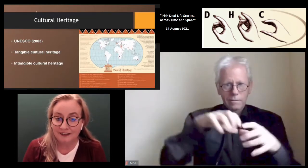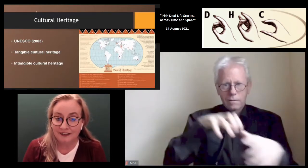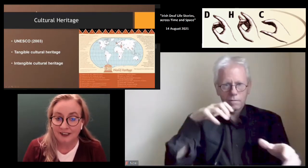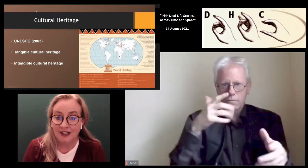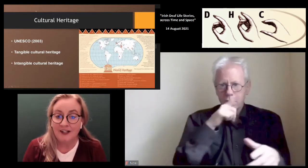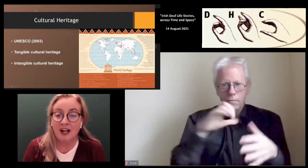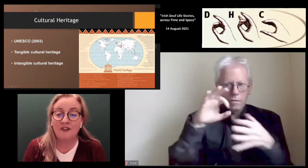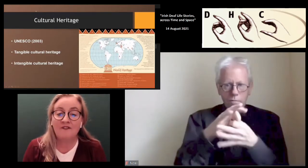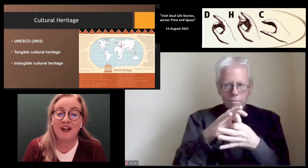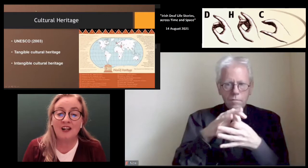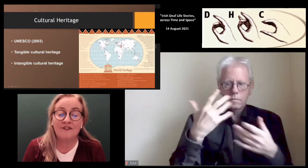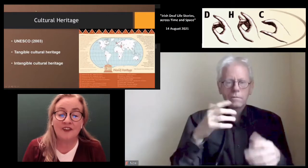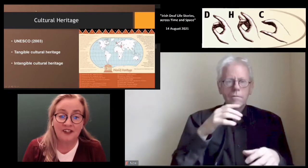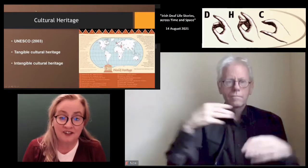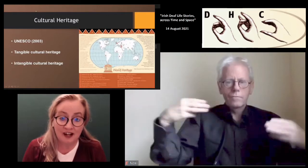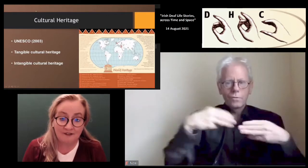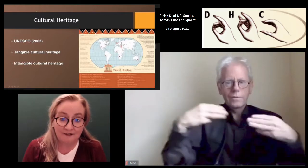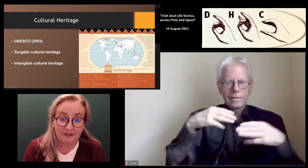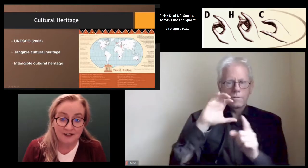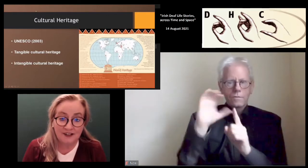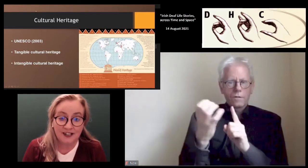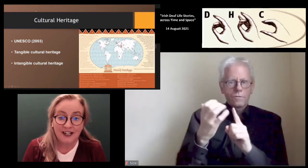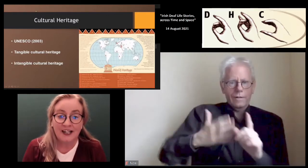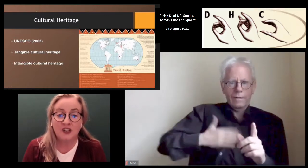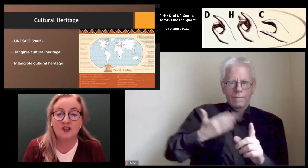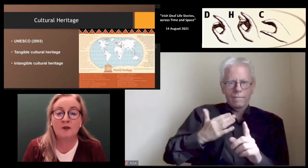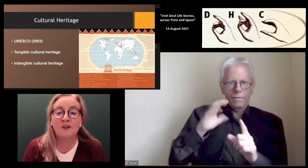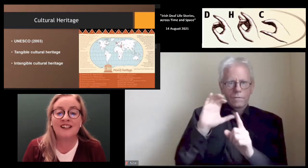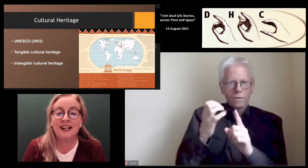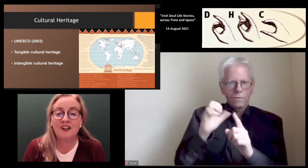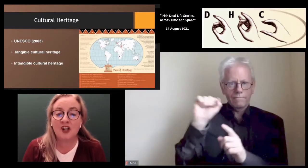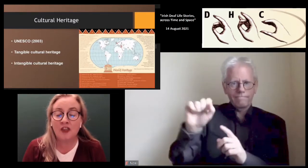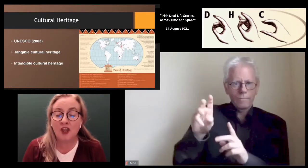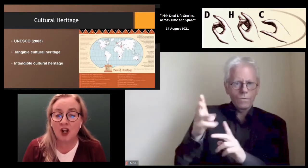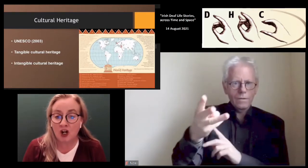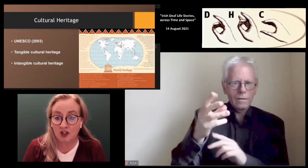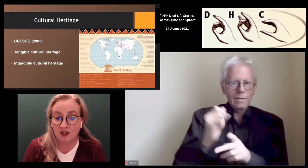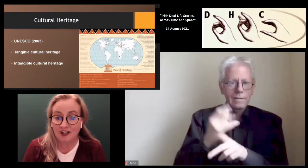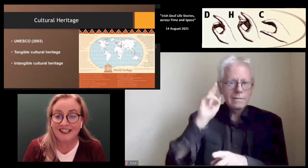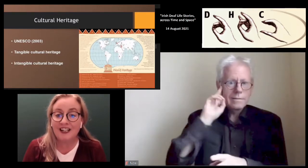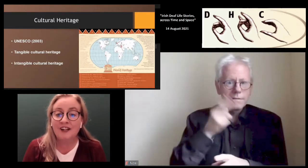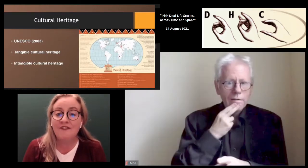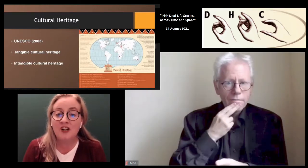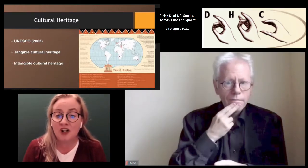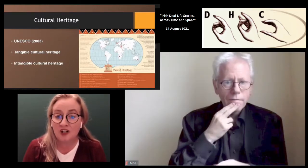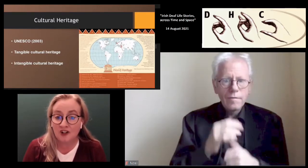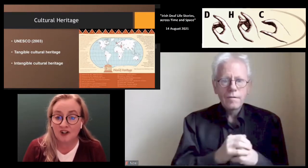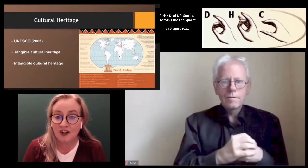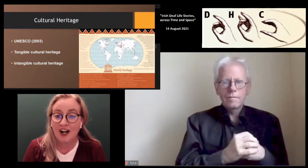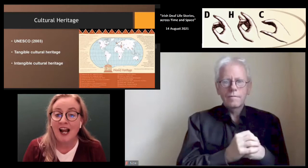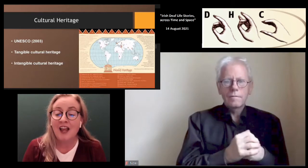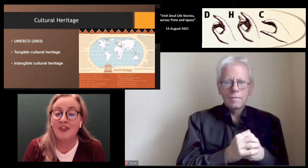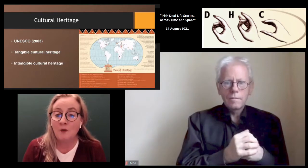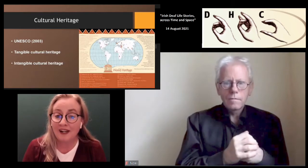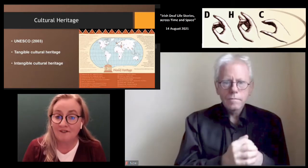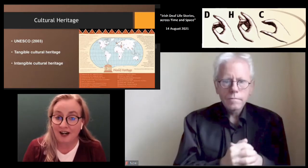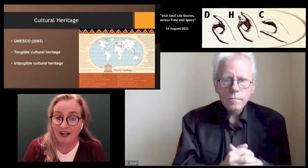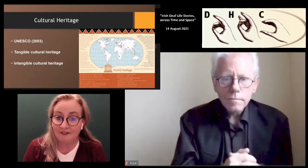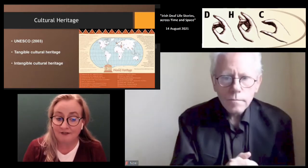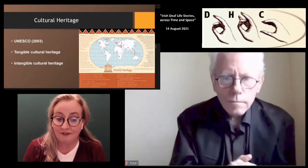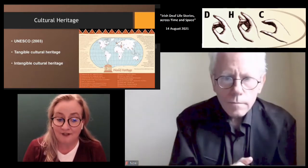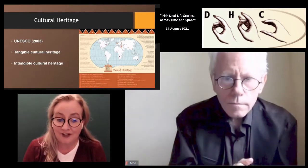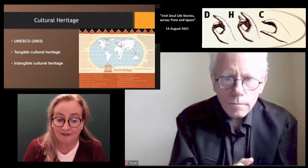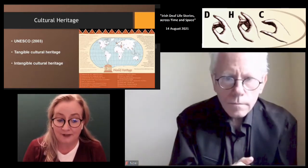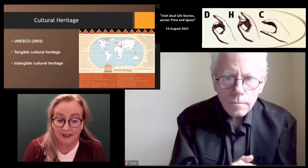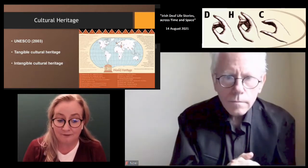Now, the value for this conference is to protect the culture, the living culture, and the